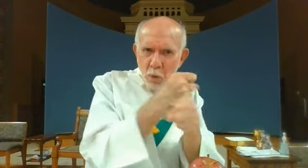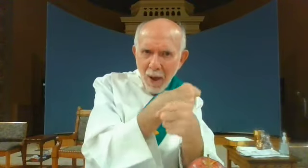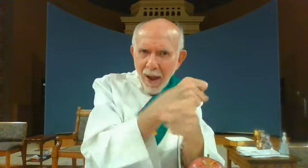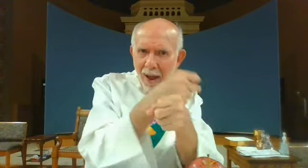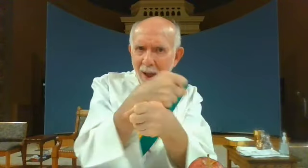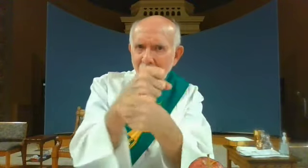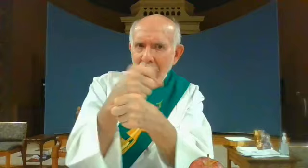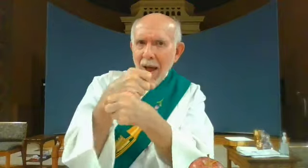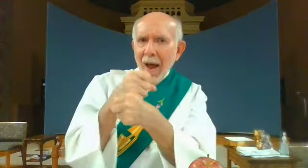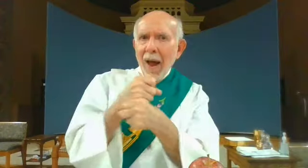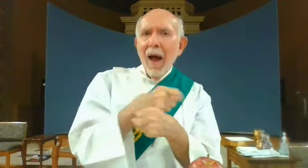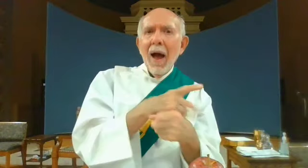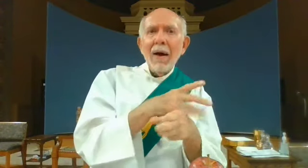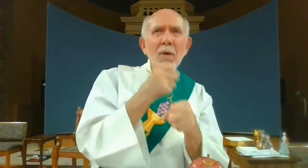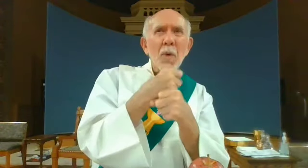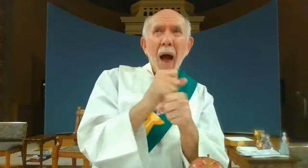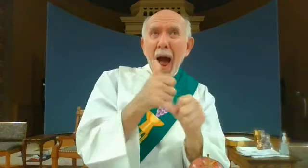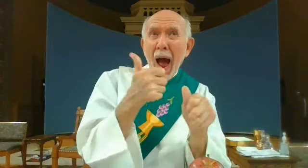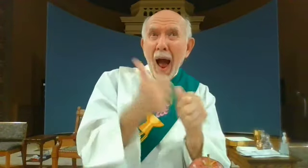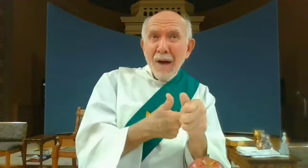created everything